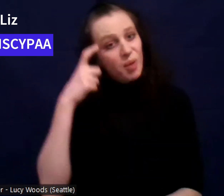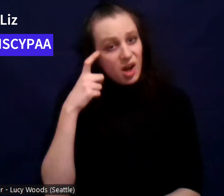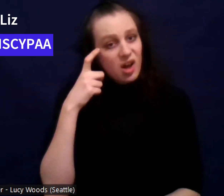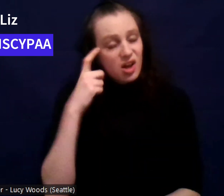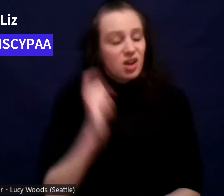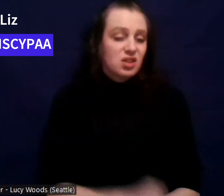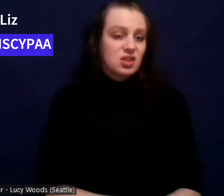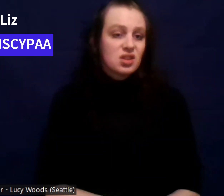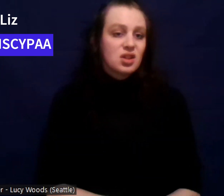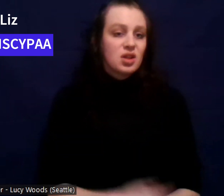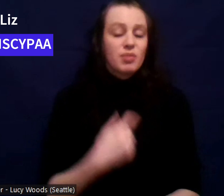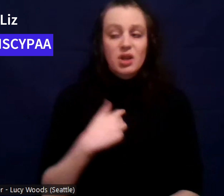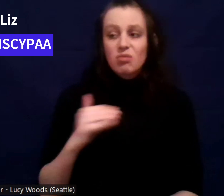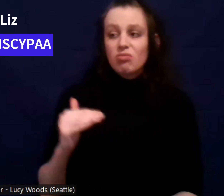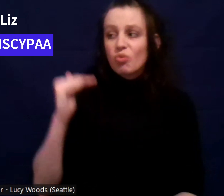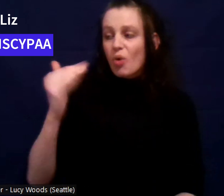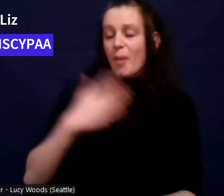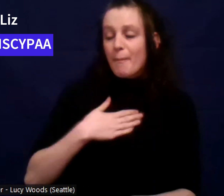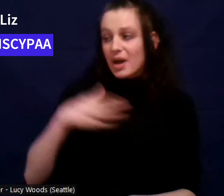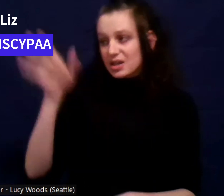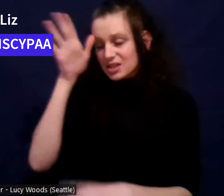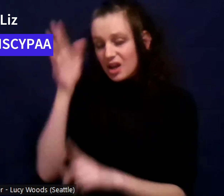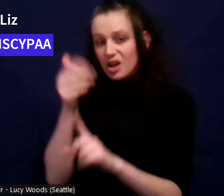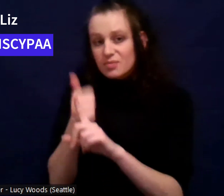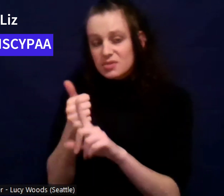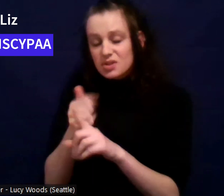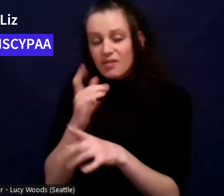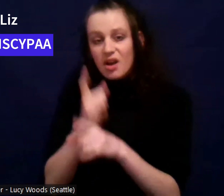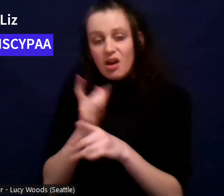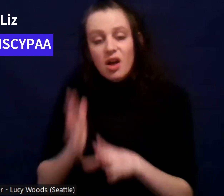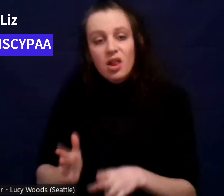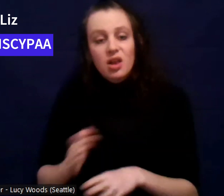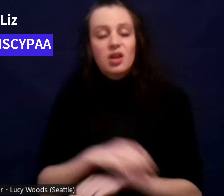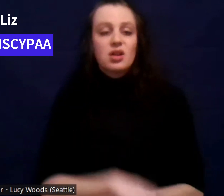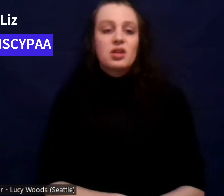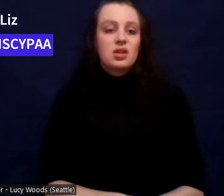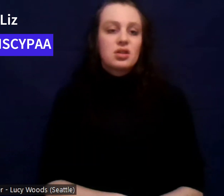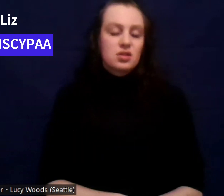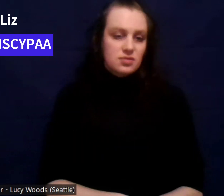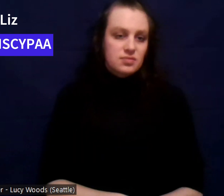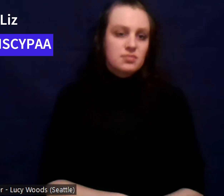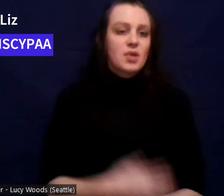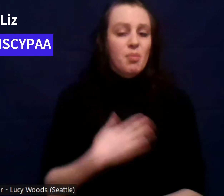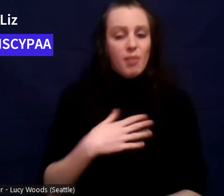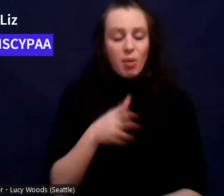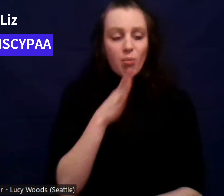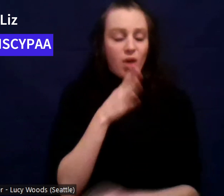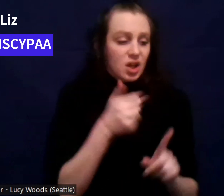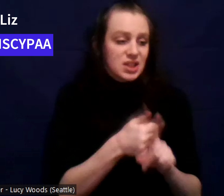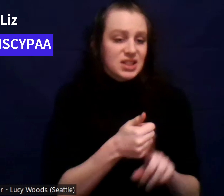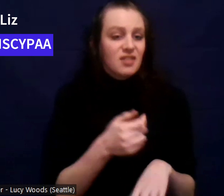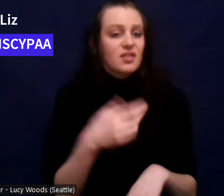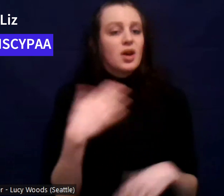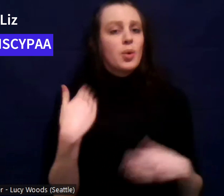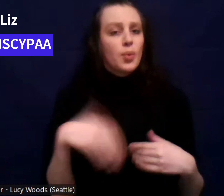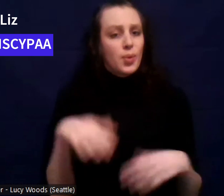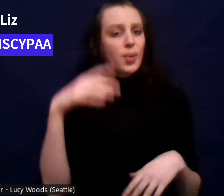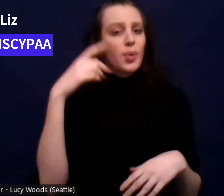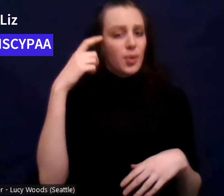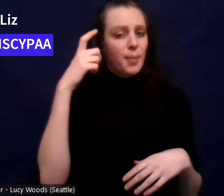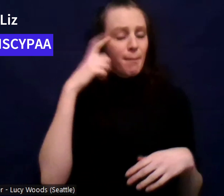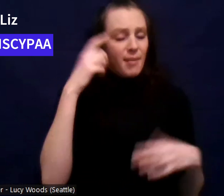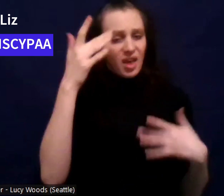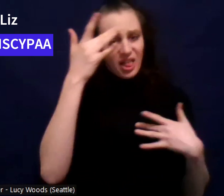I grew up with an alcoholic dad and a very mentally ill mom. It was not